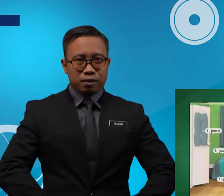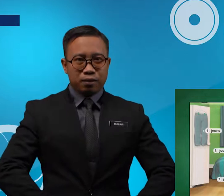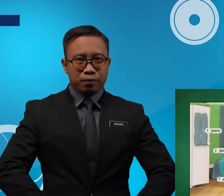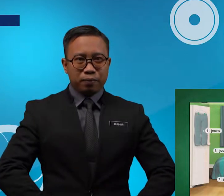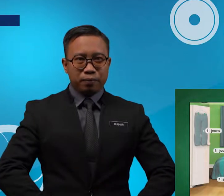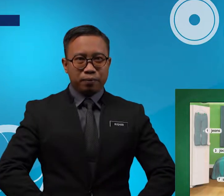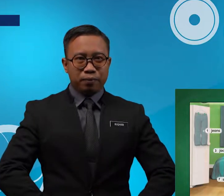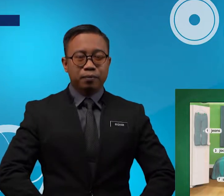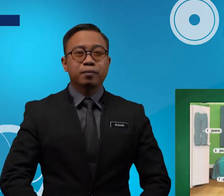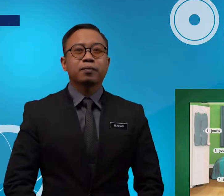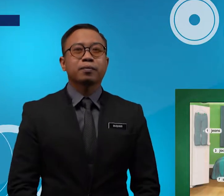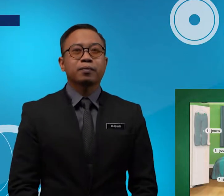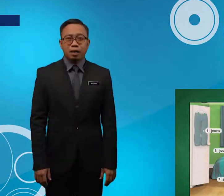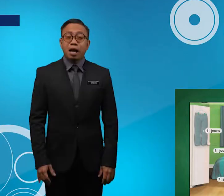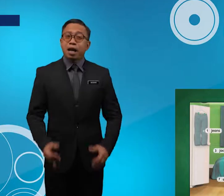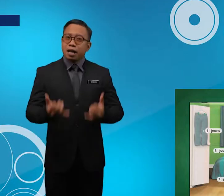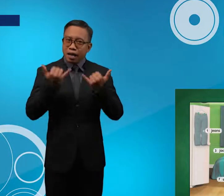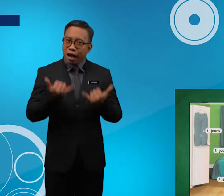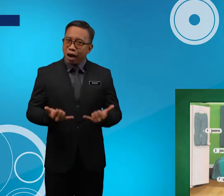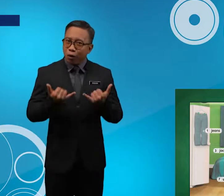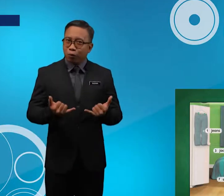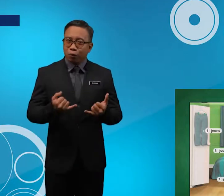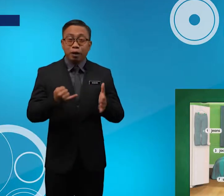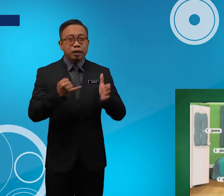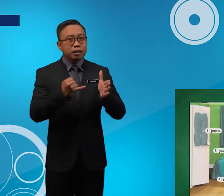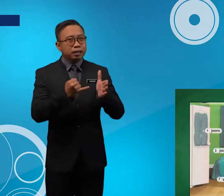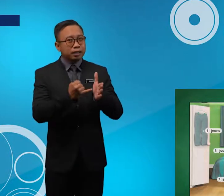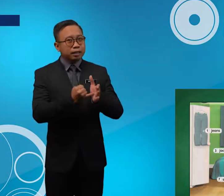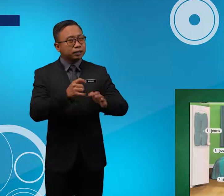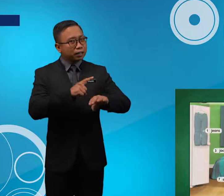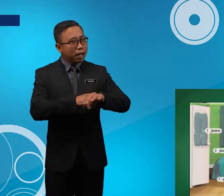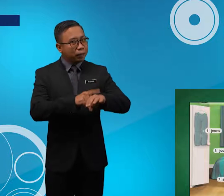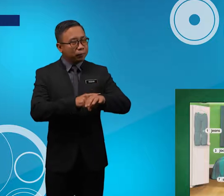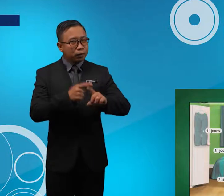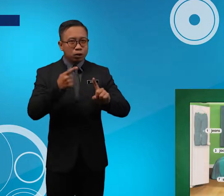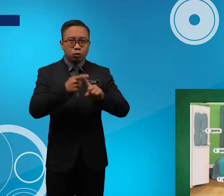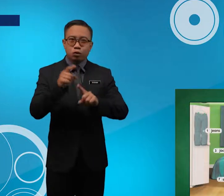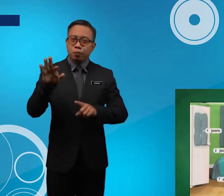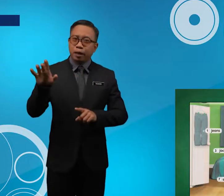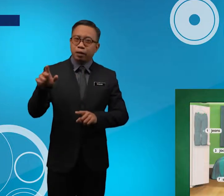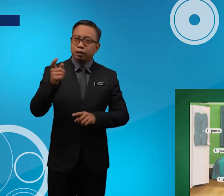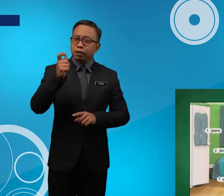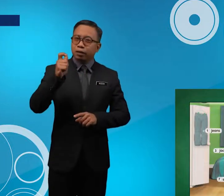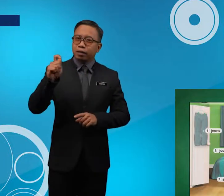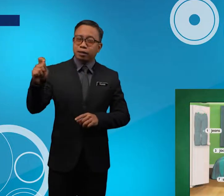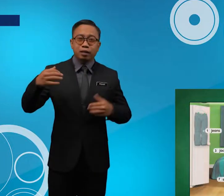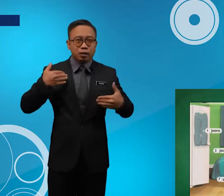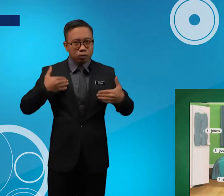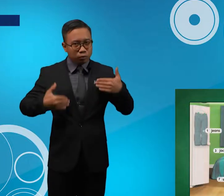hat, hat, Now, it's time to spell the clothes.